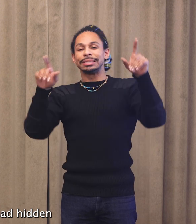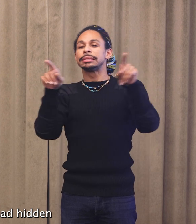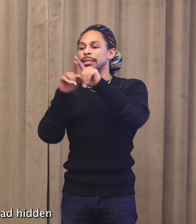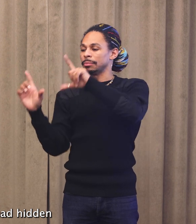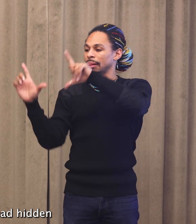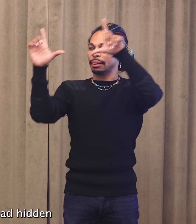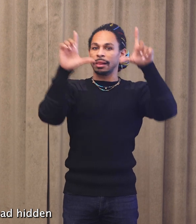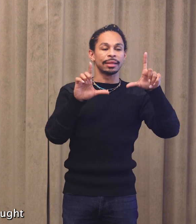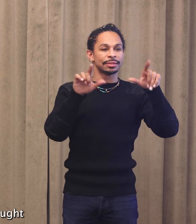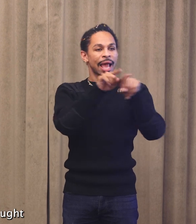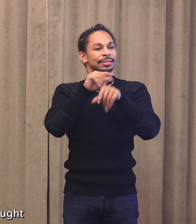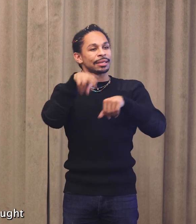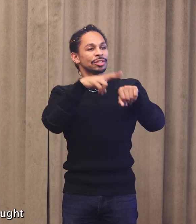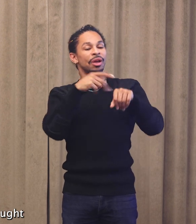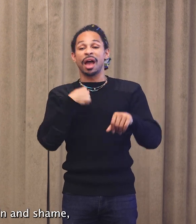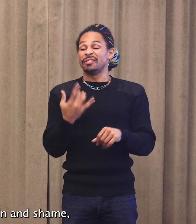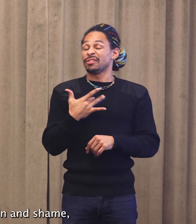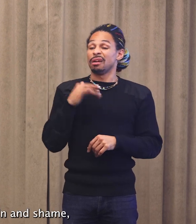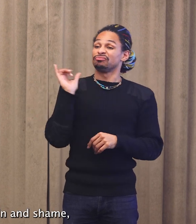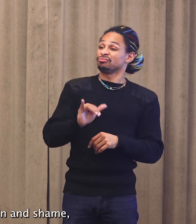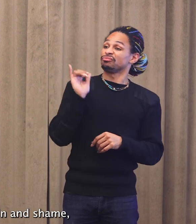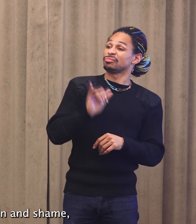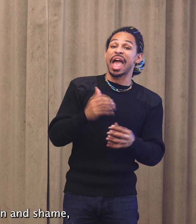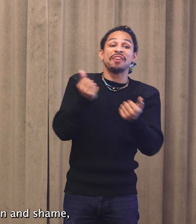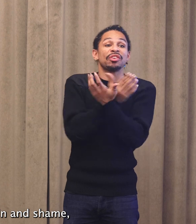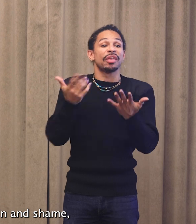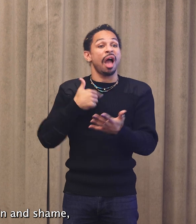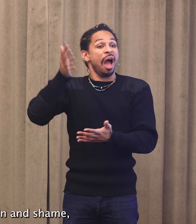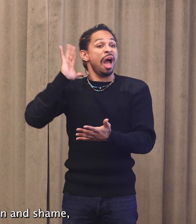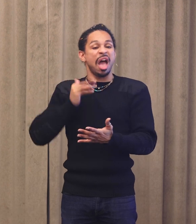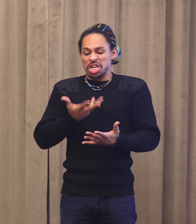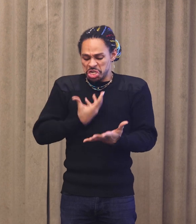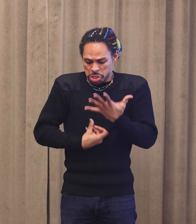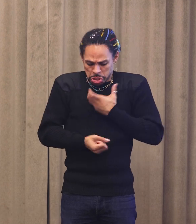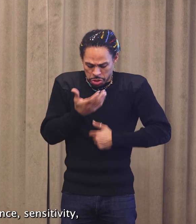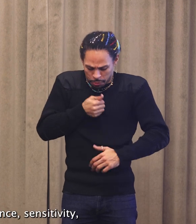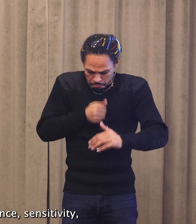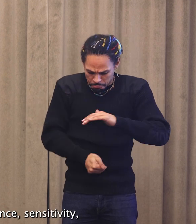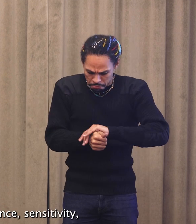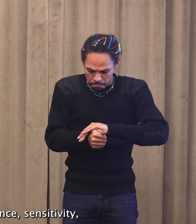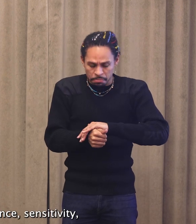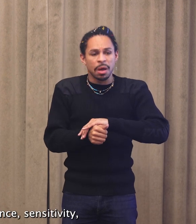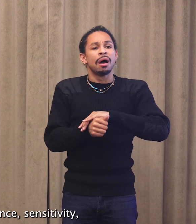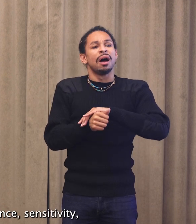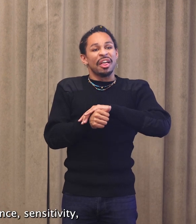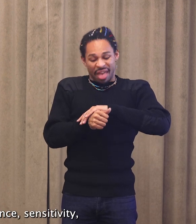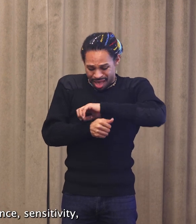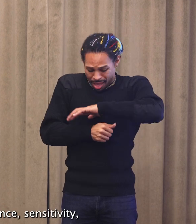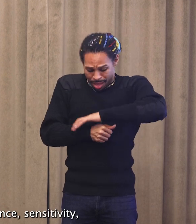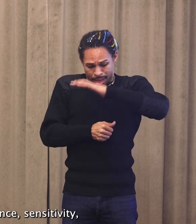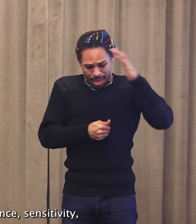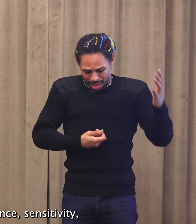also brought, in addition to pain and shame, tremendous resilience,